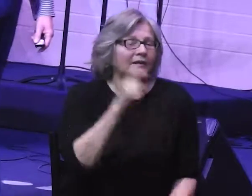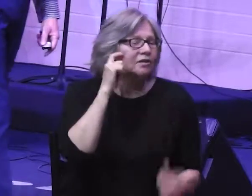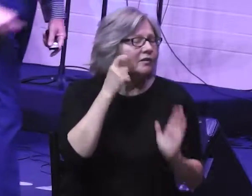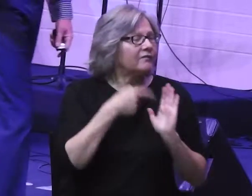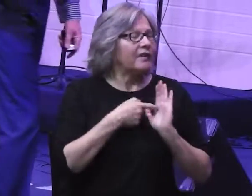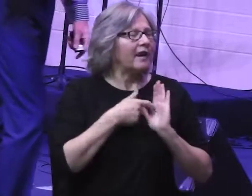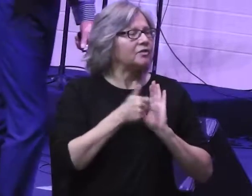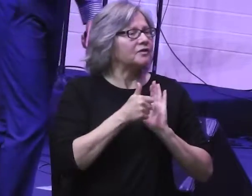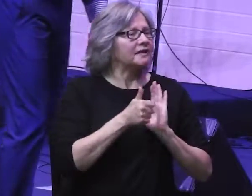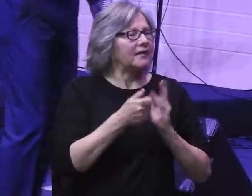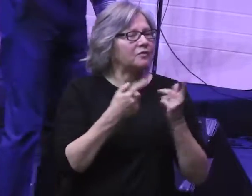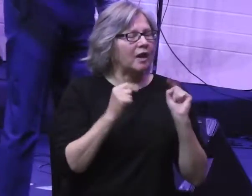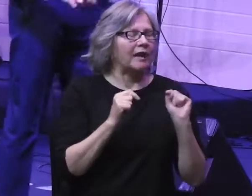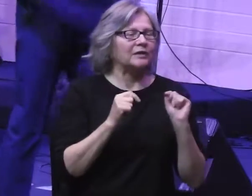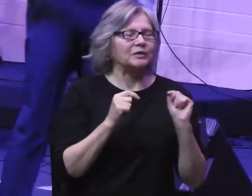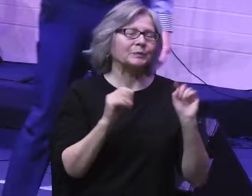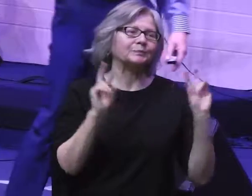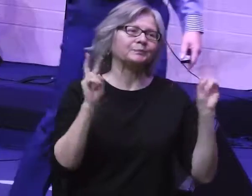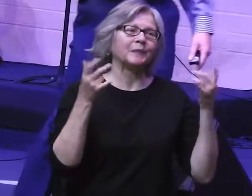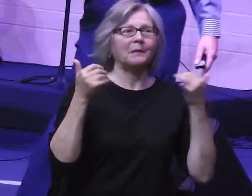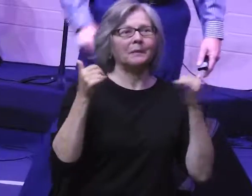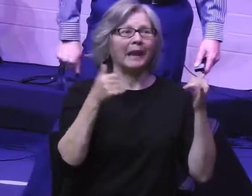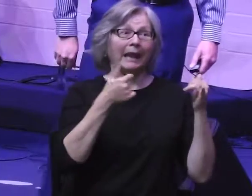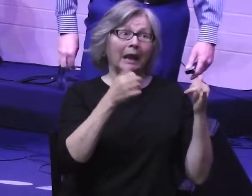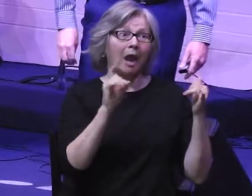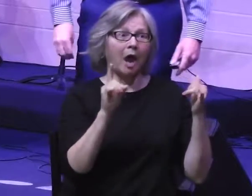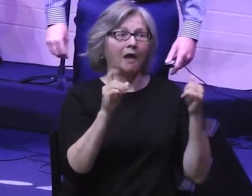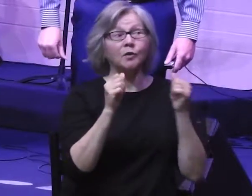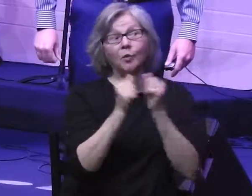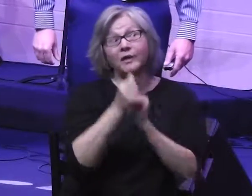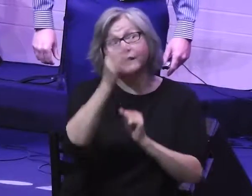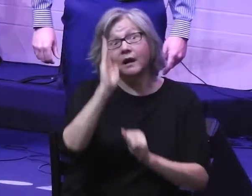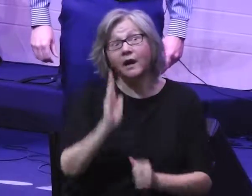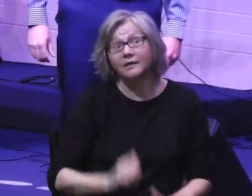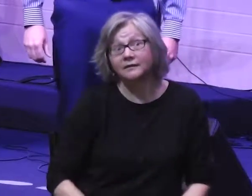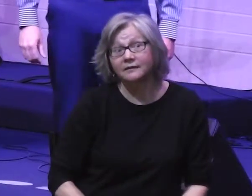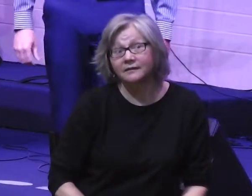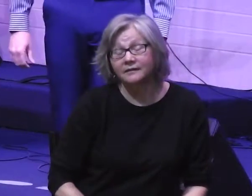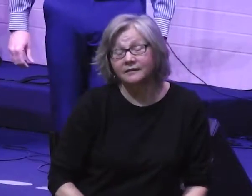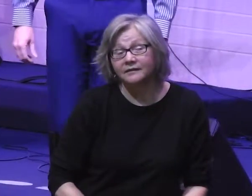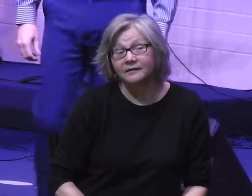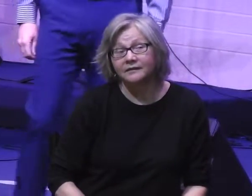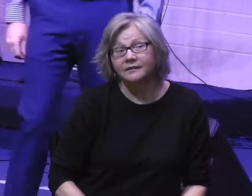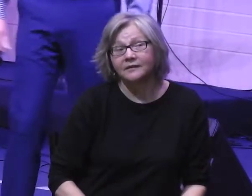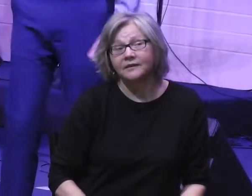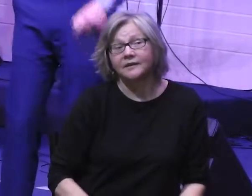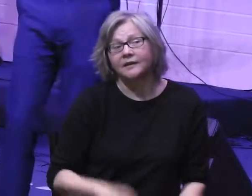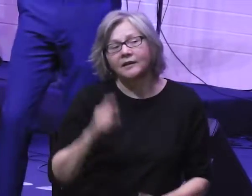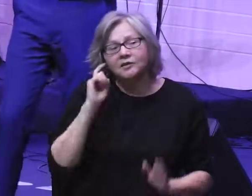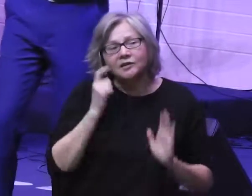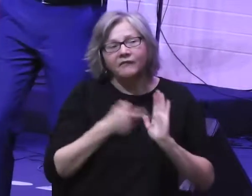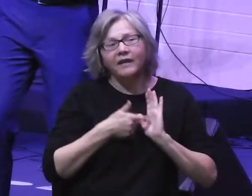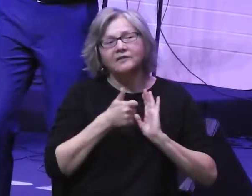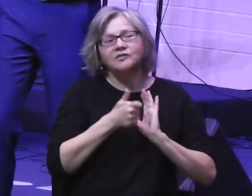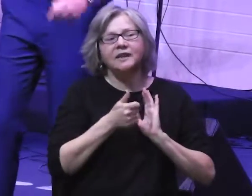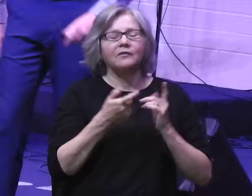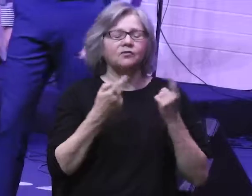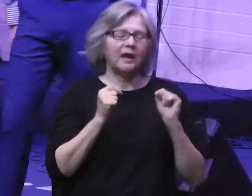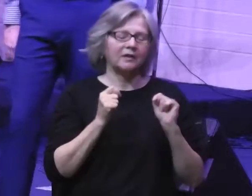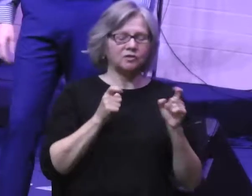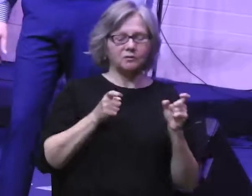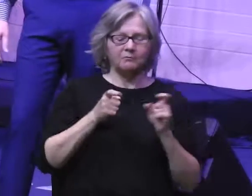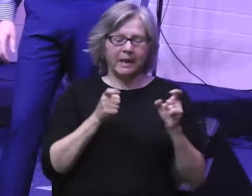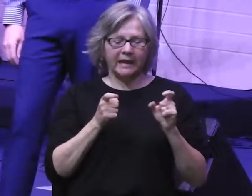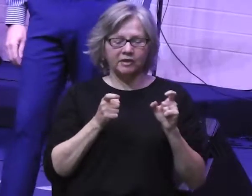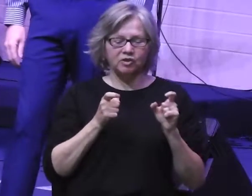find yourself trying to play God with God? You ever find yourself trying to just kind of